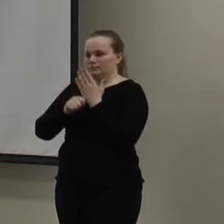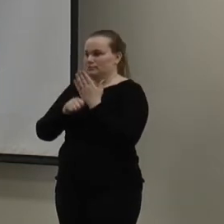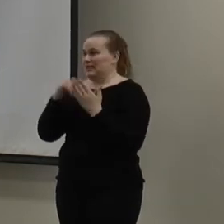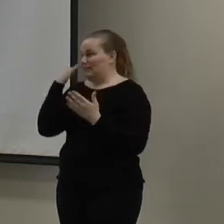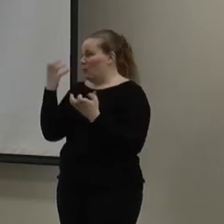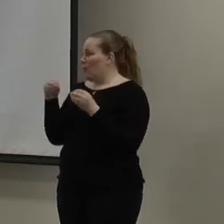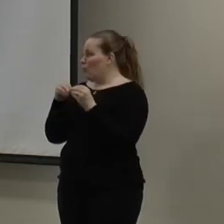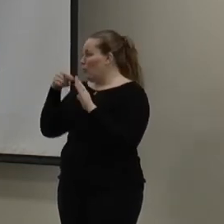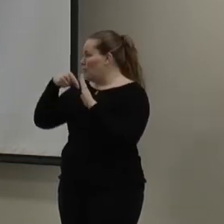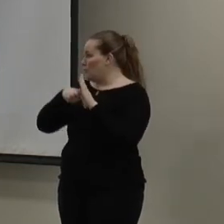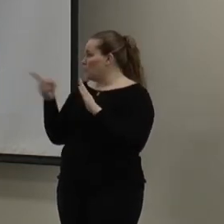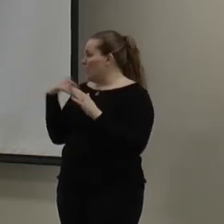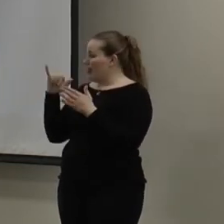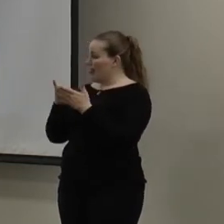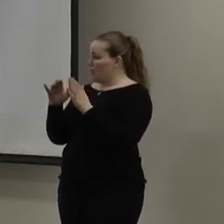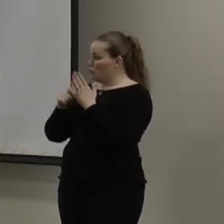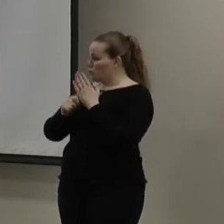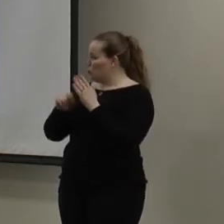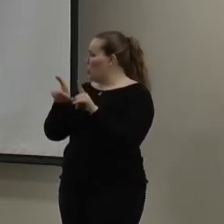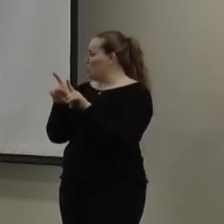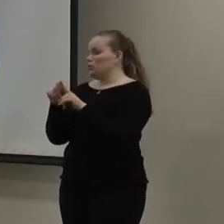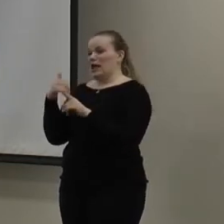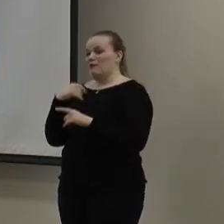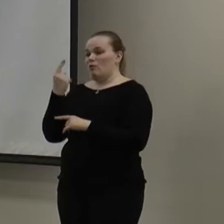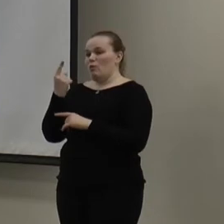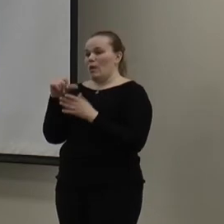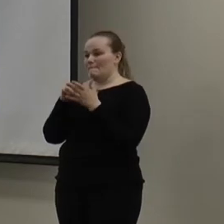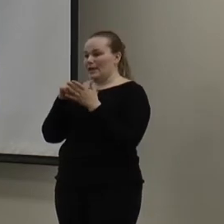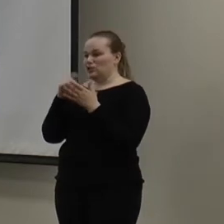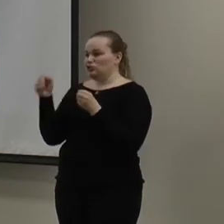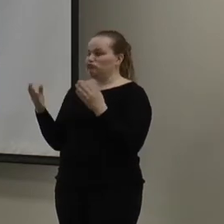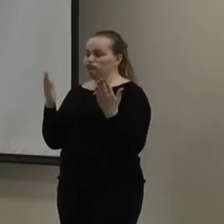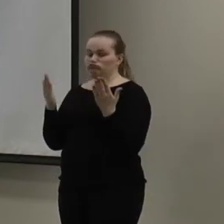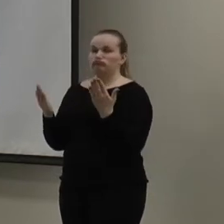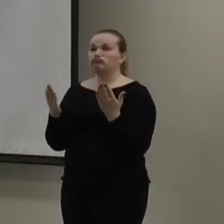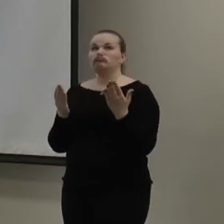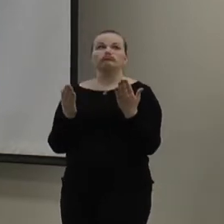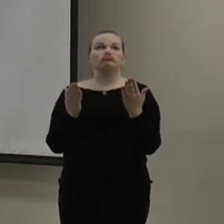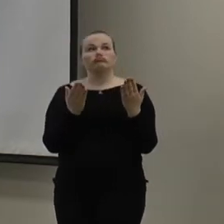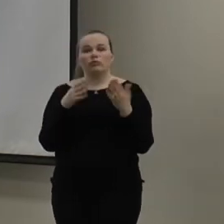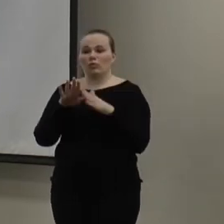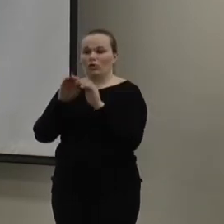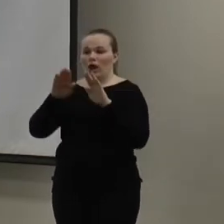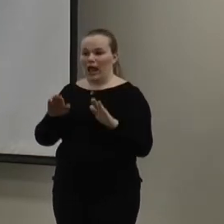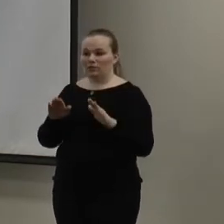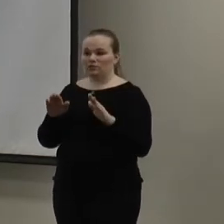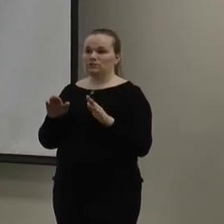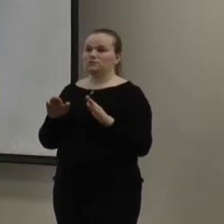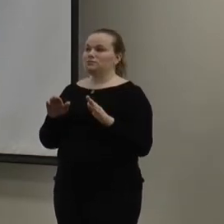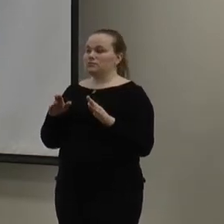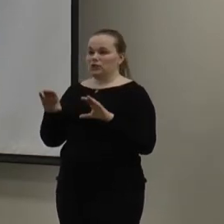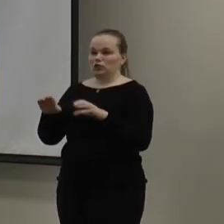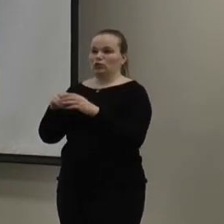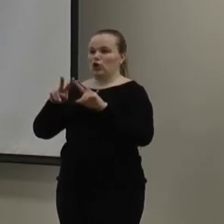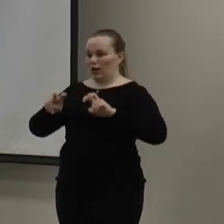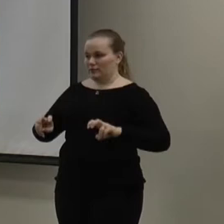want a little bit more information, we have this. And then we also do have one pager that you can walk around your house with as you're going about doing your